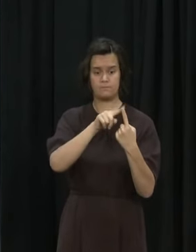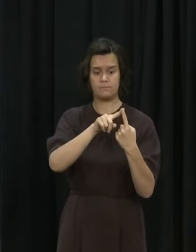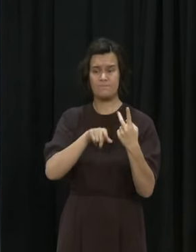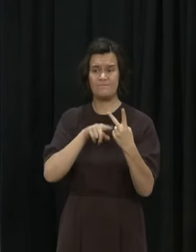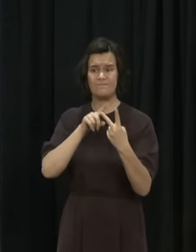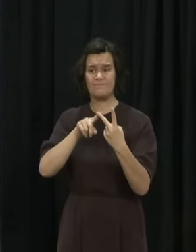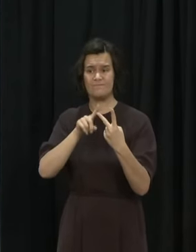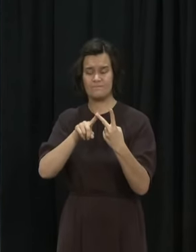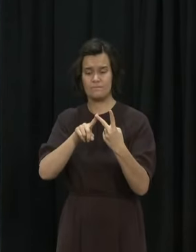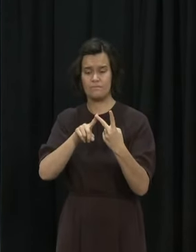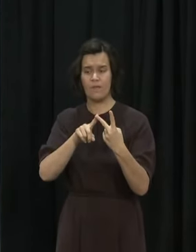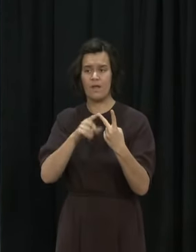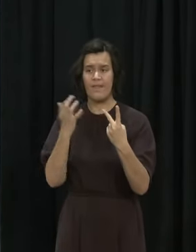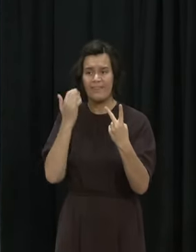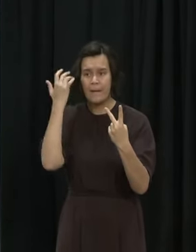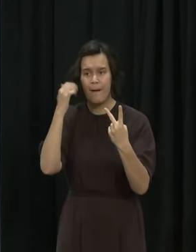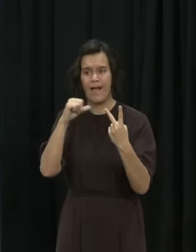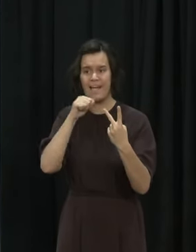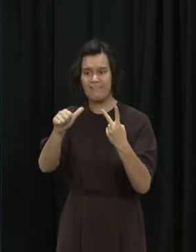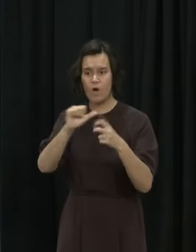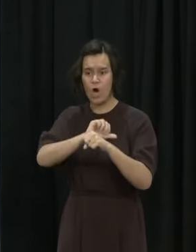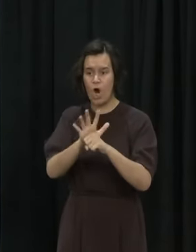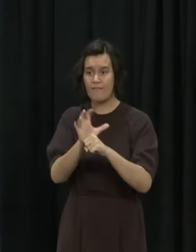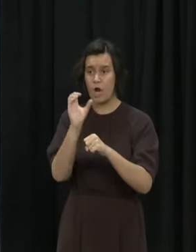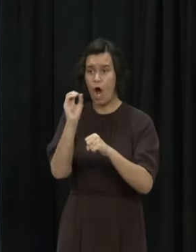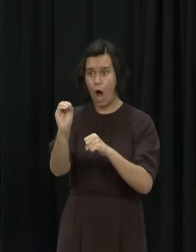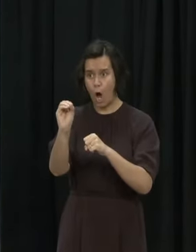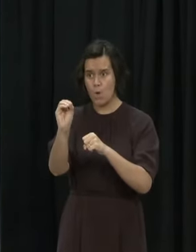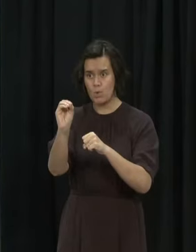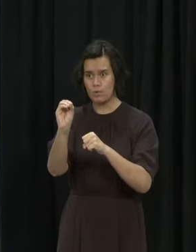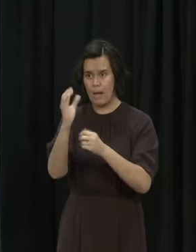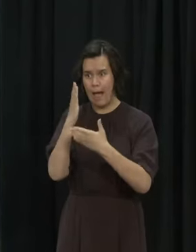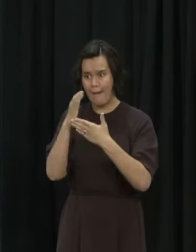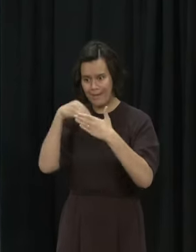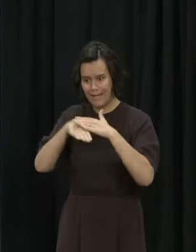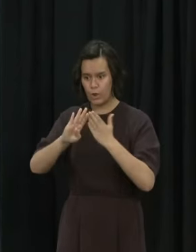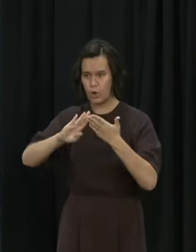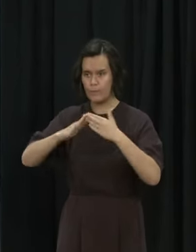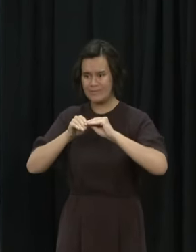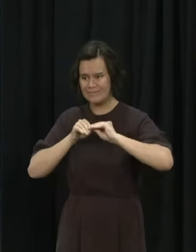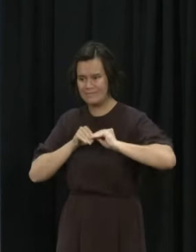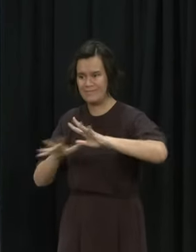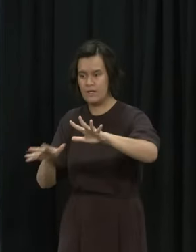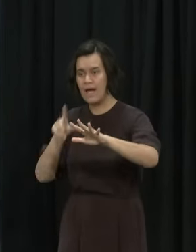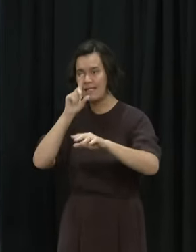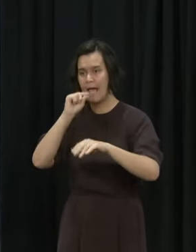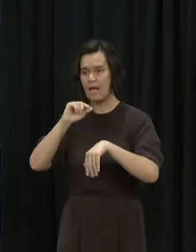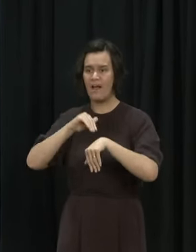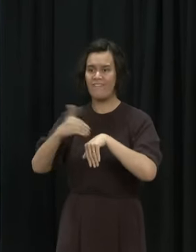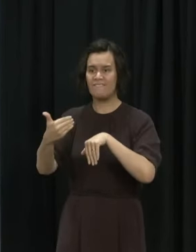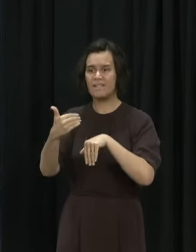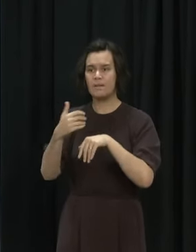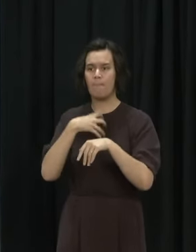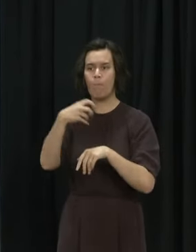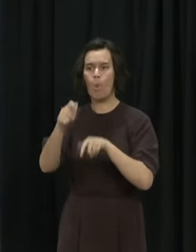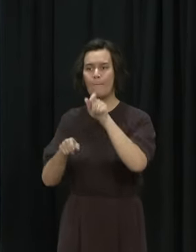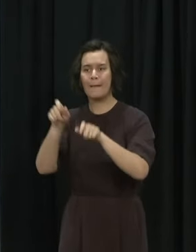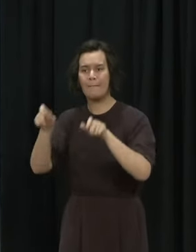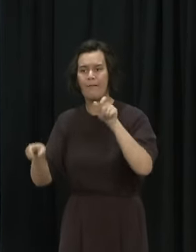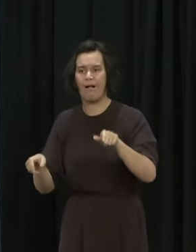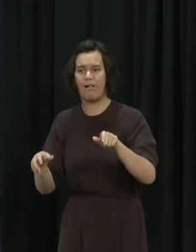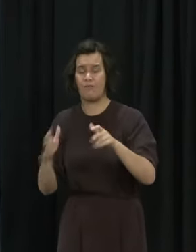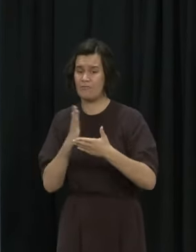a large-scale outbreak and the potential well-being effect that that could have on an even greater number of people as well so there are no easy choices here